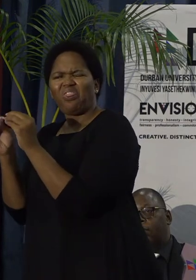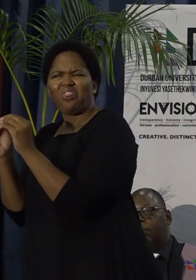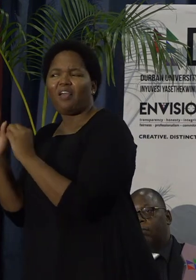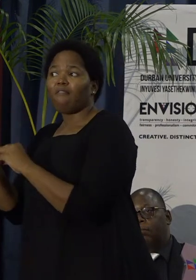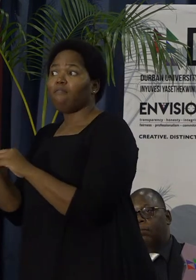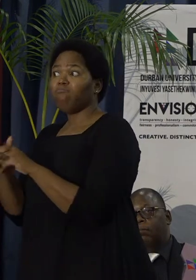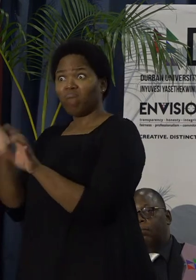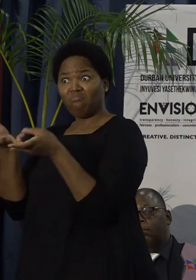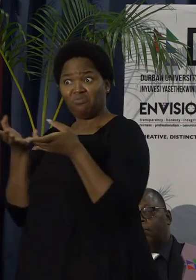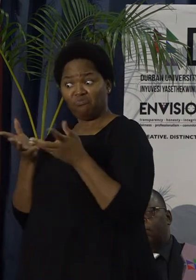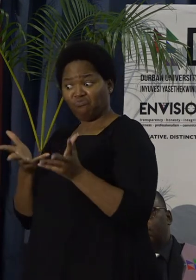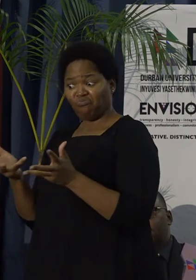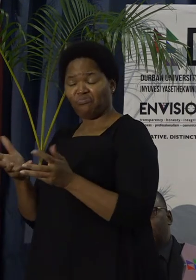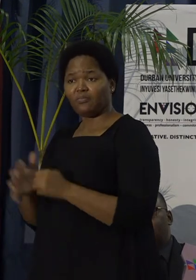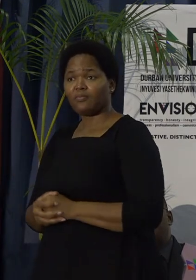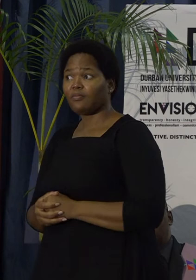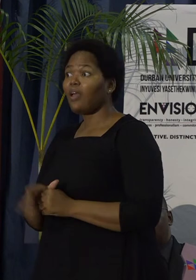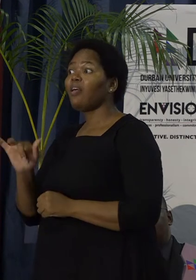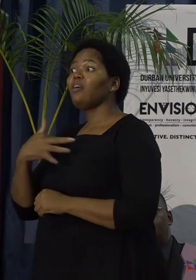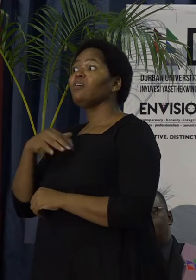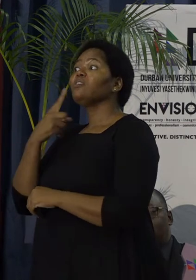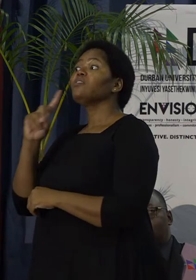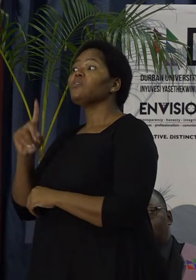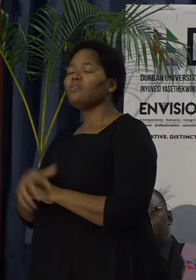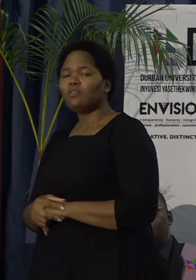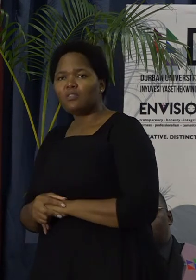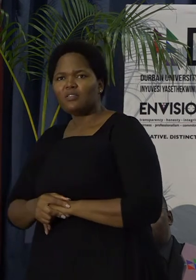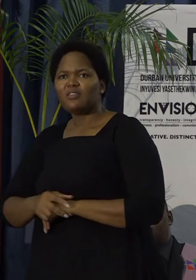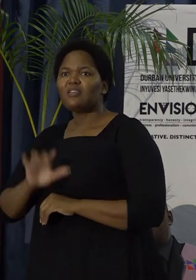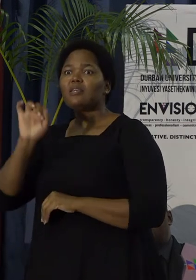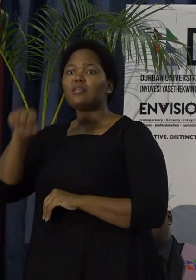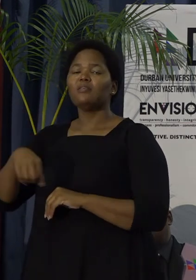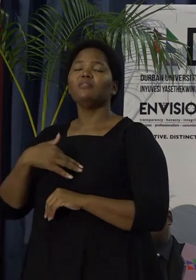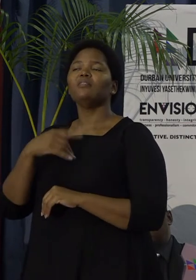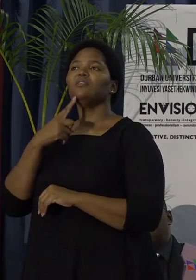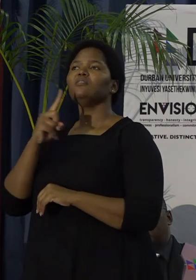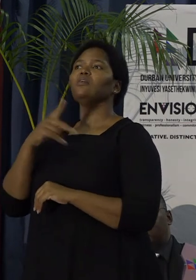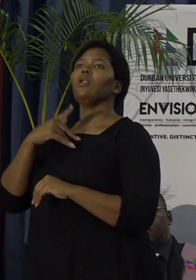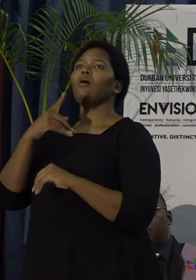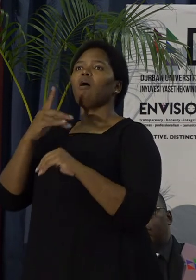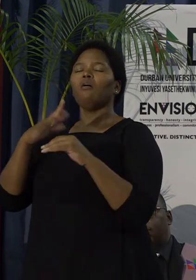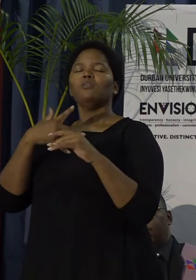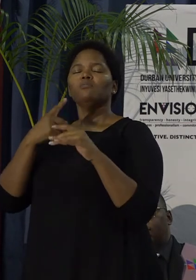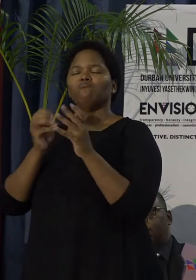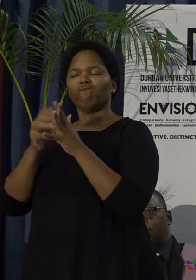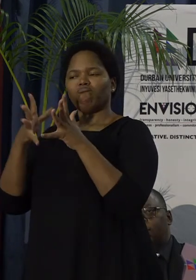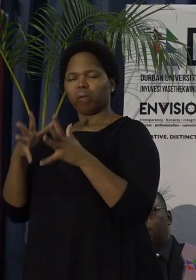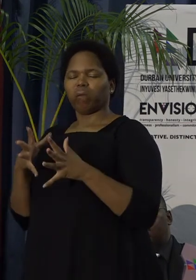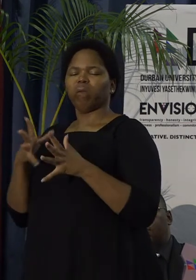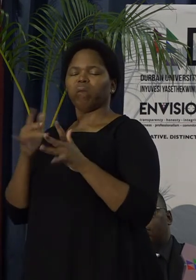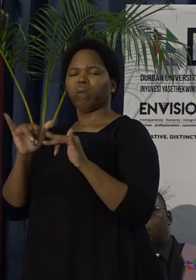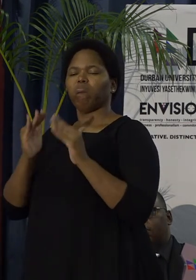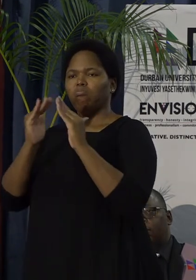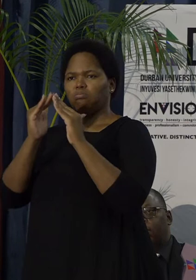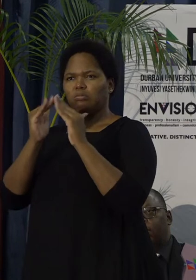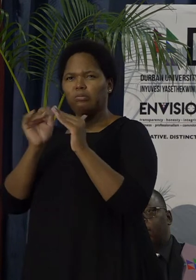They told us they had seen several peak-style type residences at many other universities.